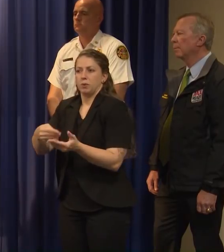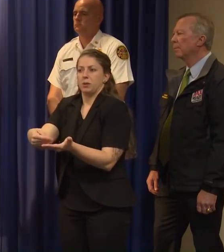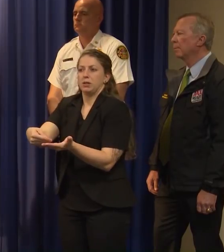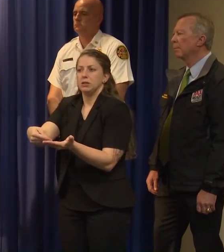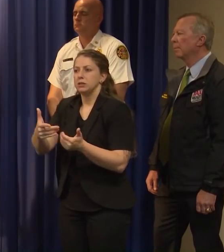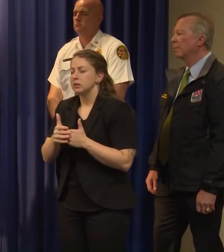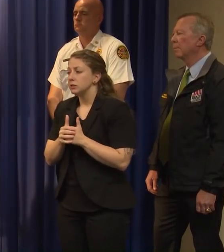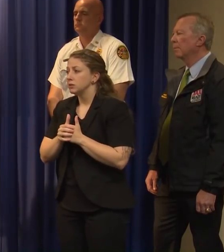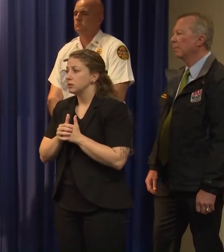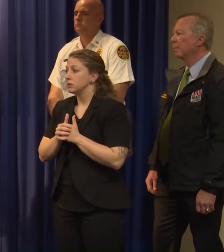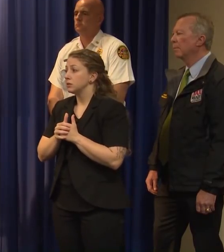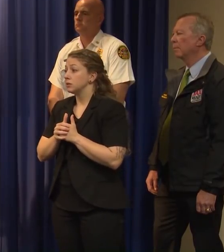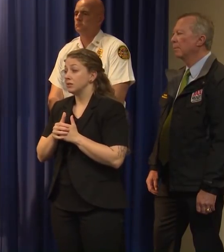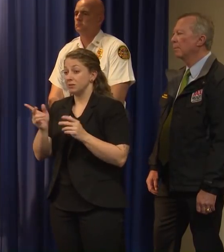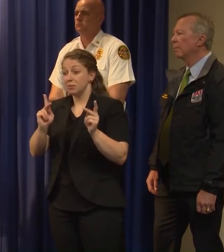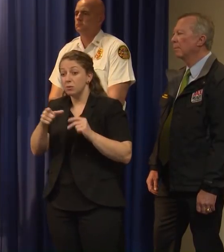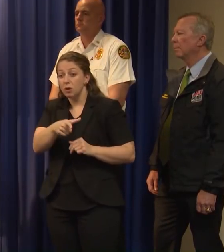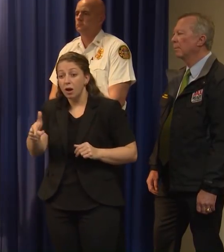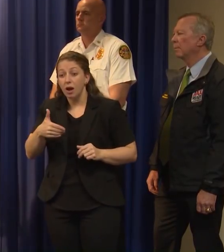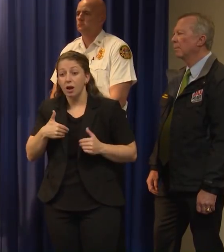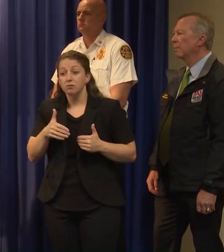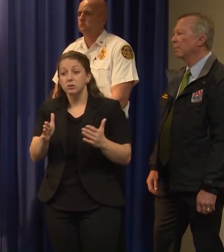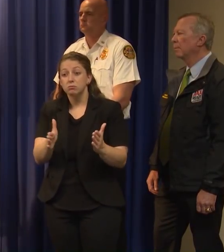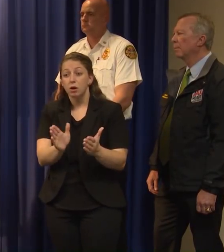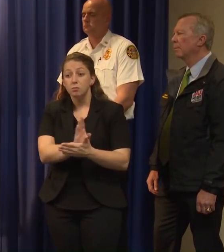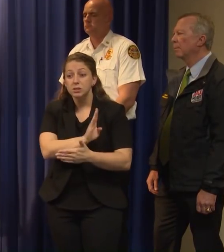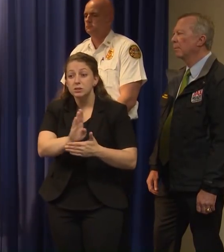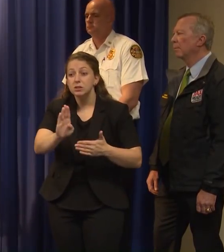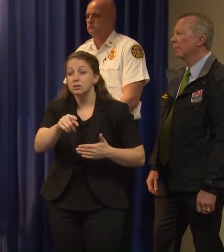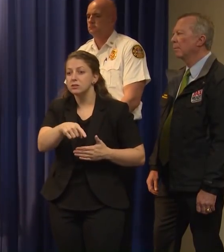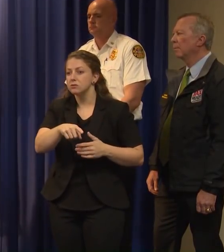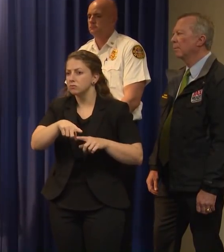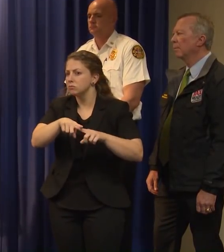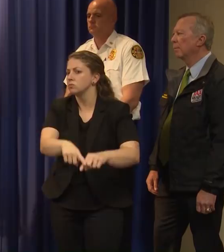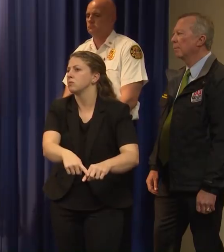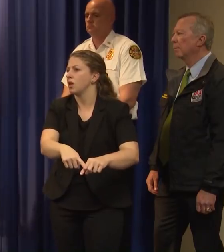people have built their lives around their small businesses and they rely on that.